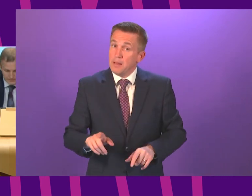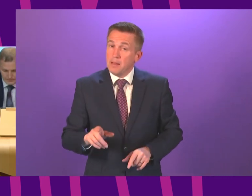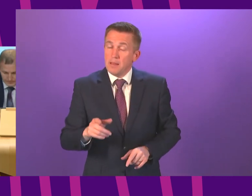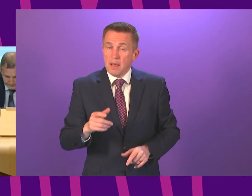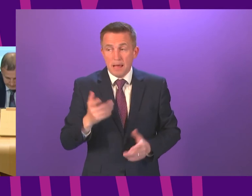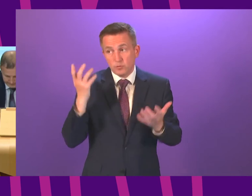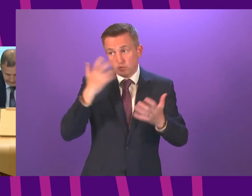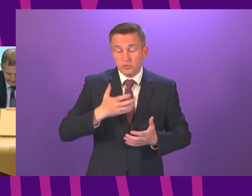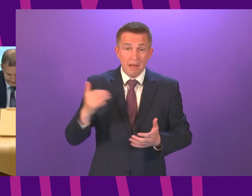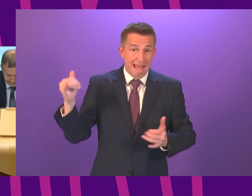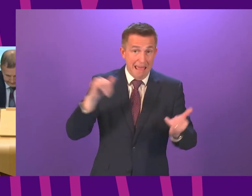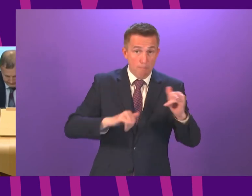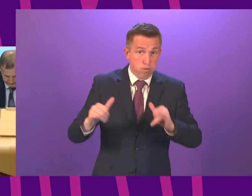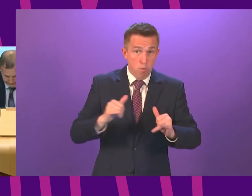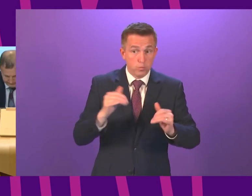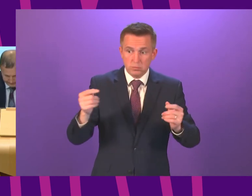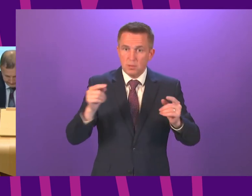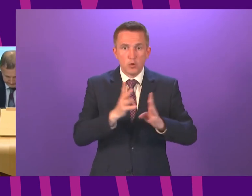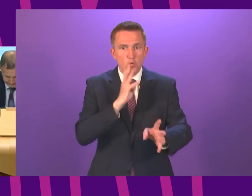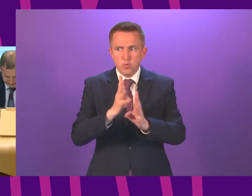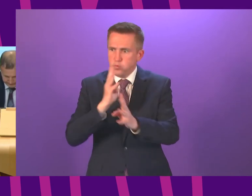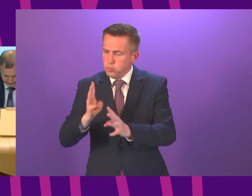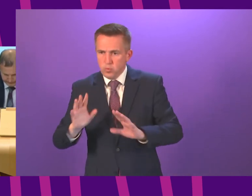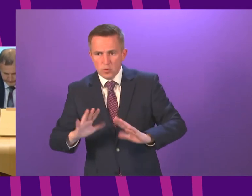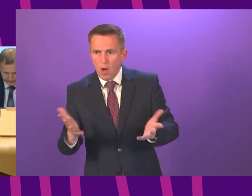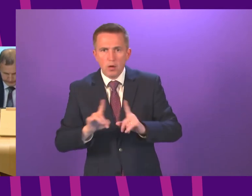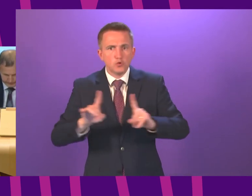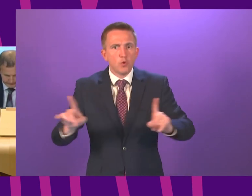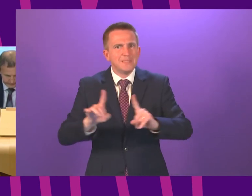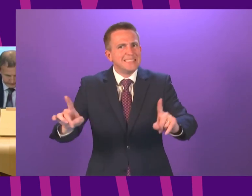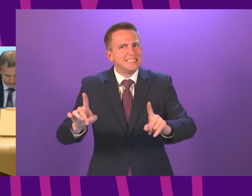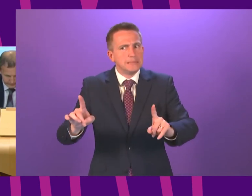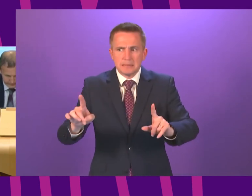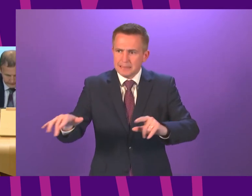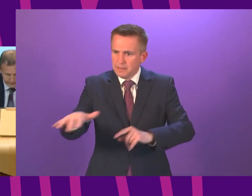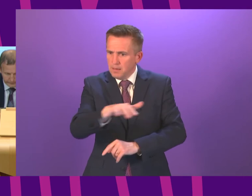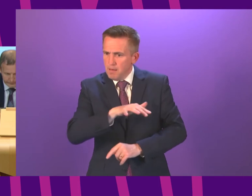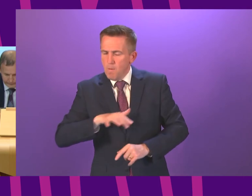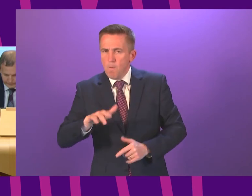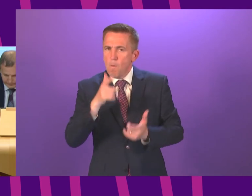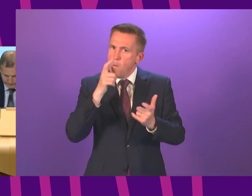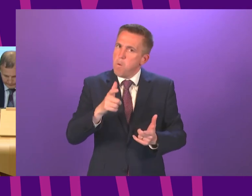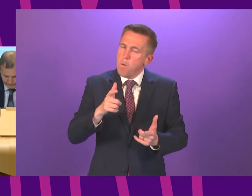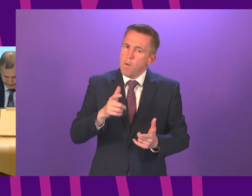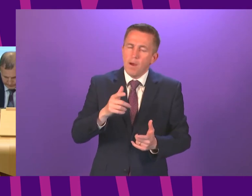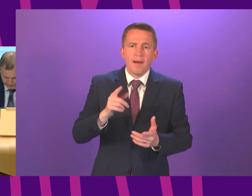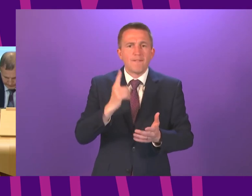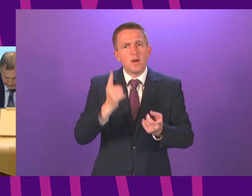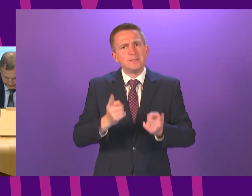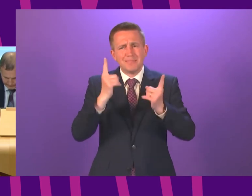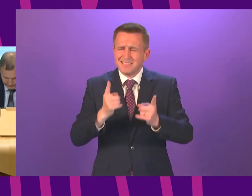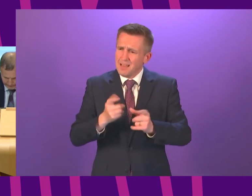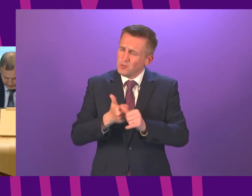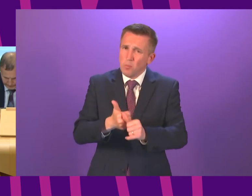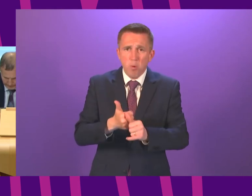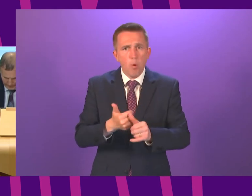socially distanced at airport queues over the past week and can the First Minister reiterate the importance of isolating when returning from abroad